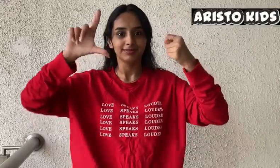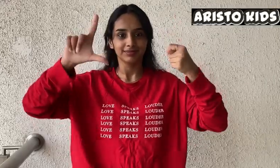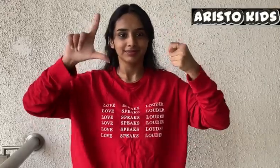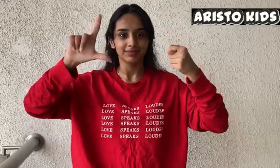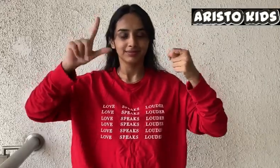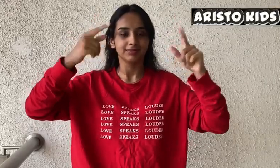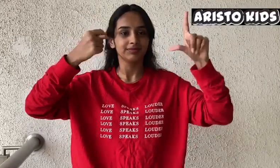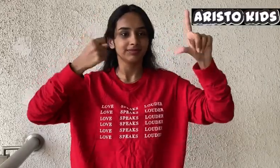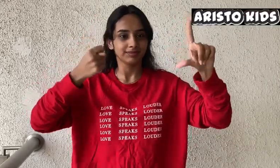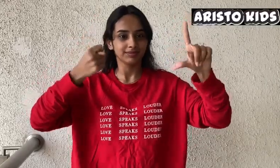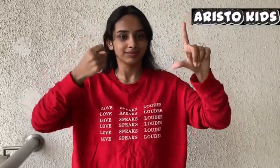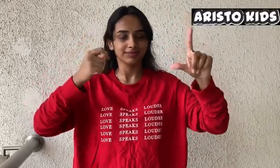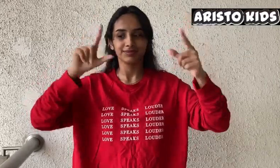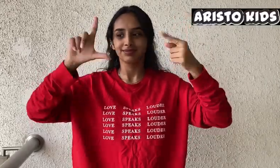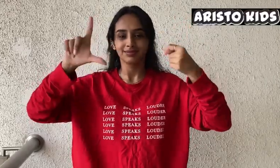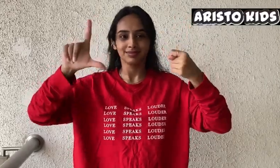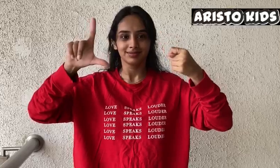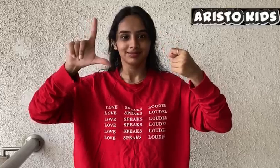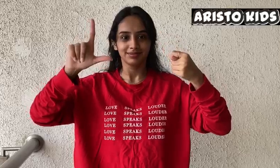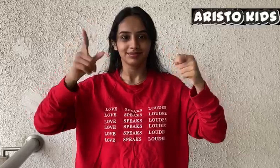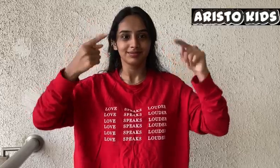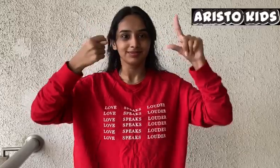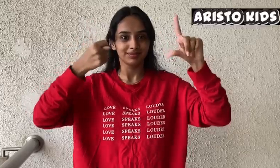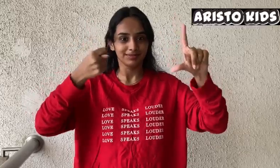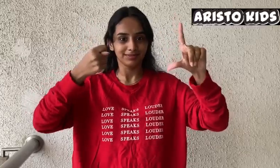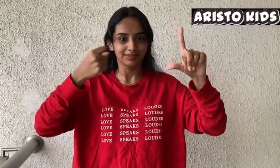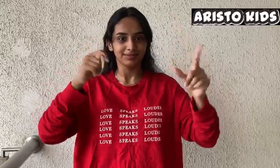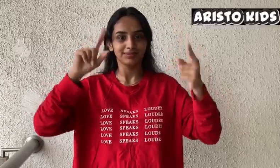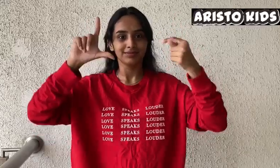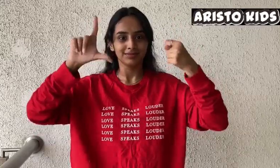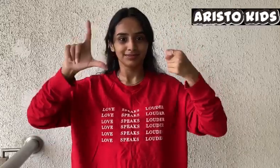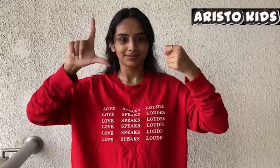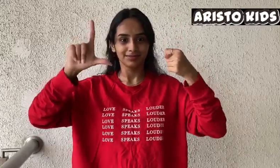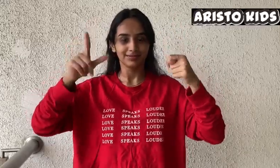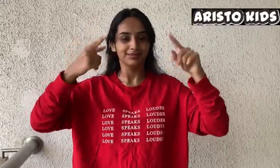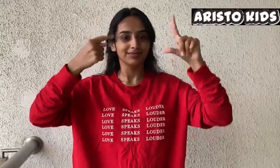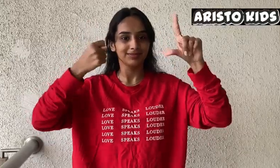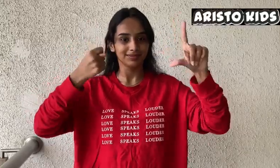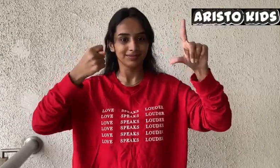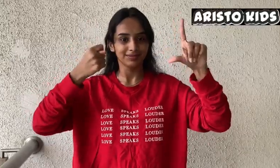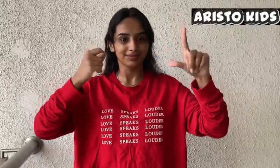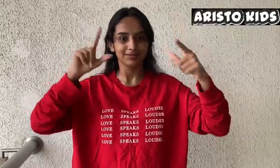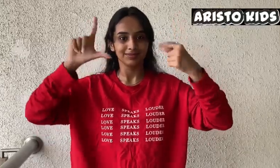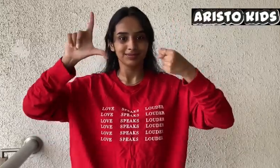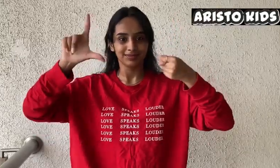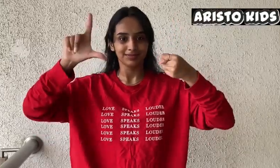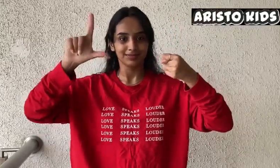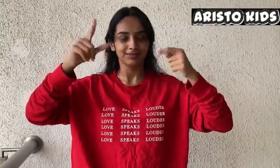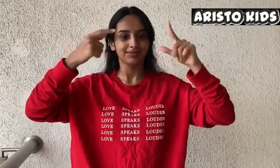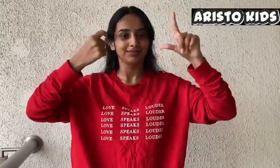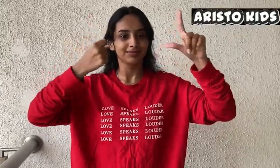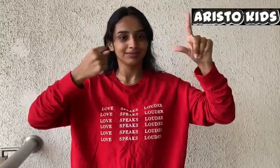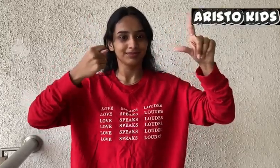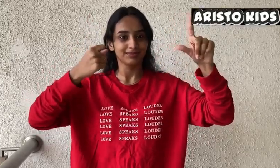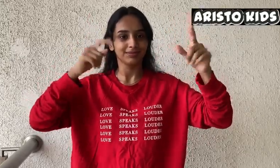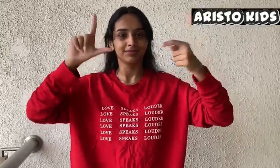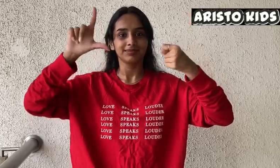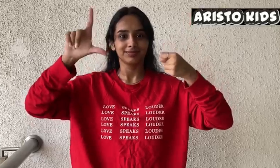I ain't gon' be cookin' all day, I ain't your mama I ain't gon' do your laundry, I ain't your mama